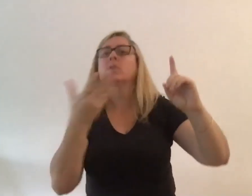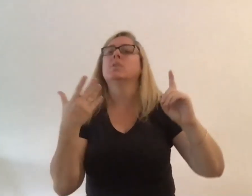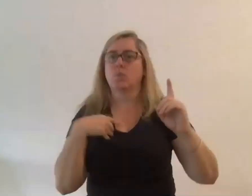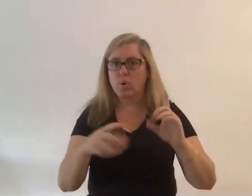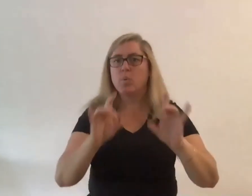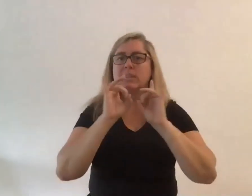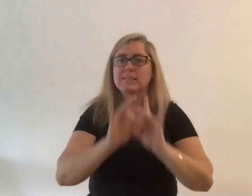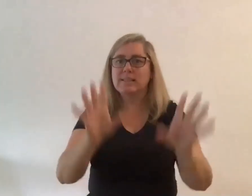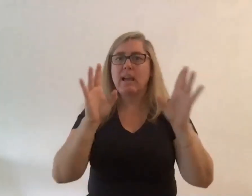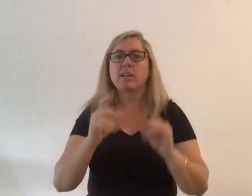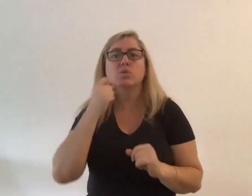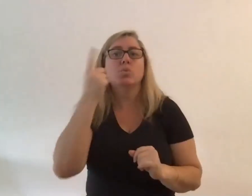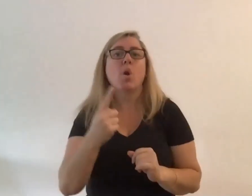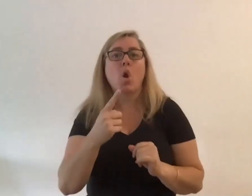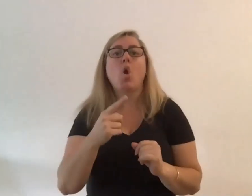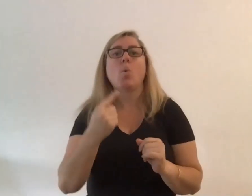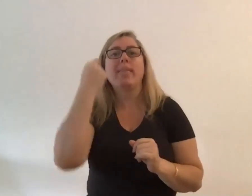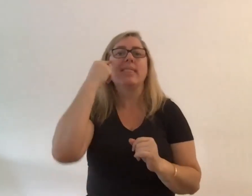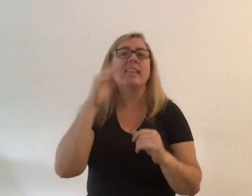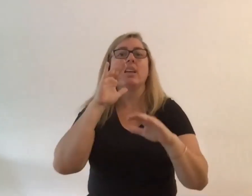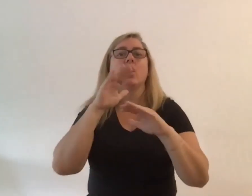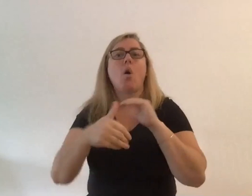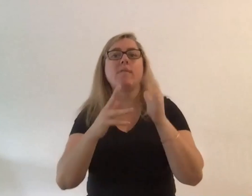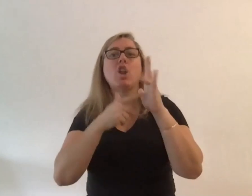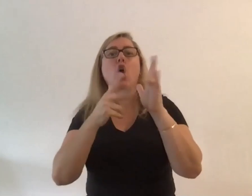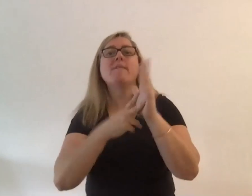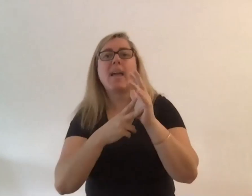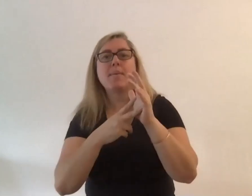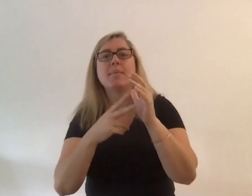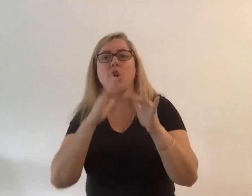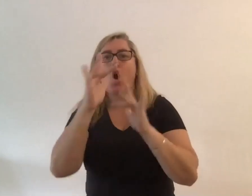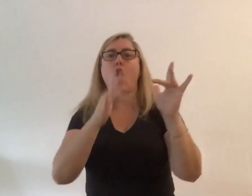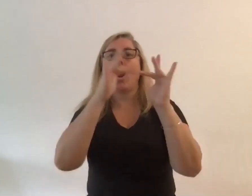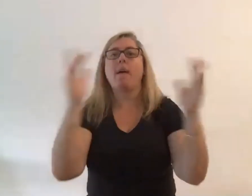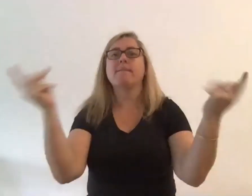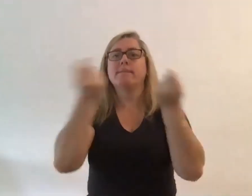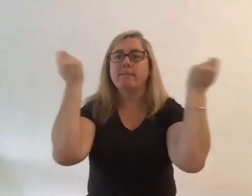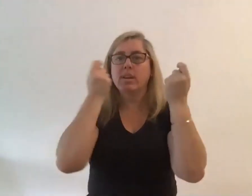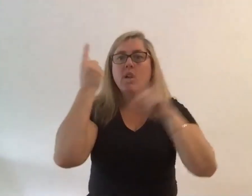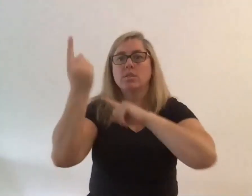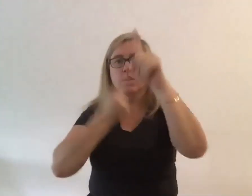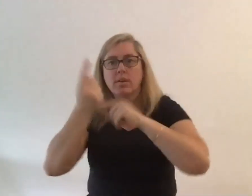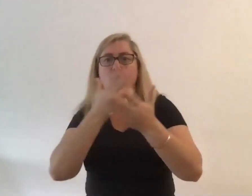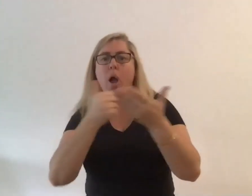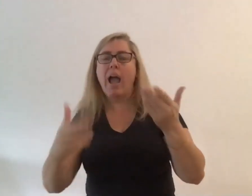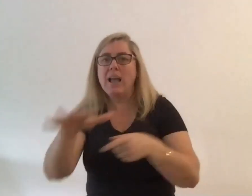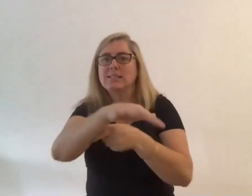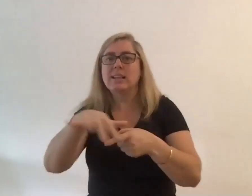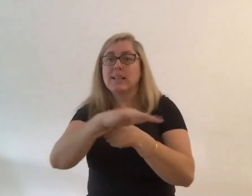that we're planning for november this year the month of november as a online festival and conference for the arts sector so everyone's welcome to come in and